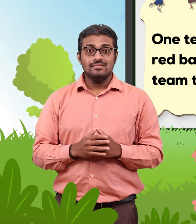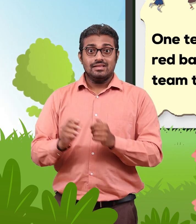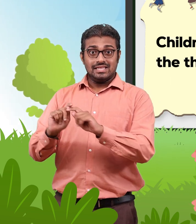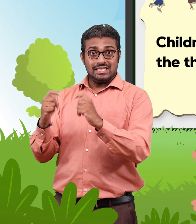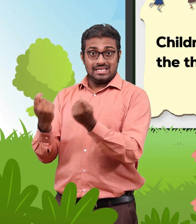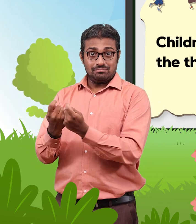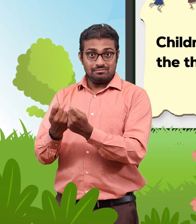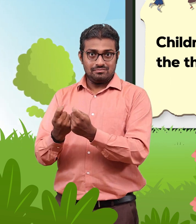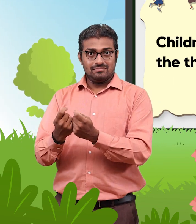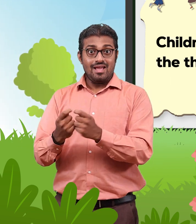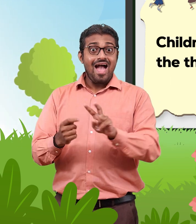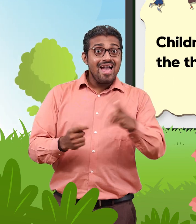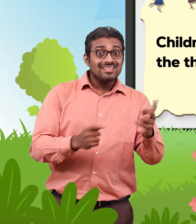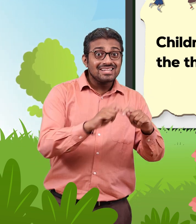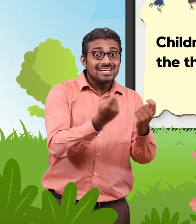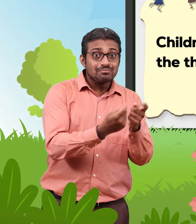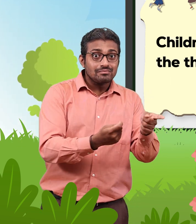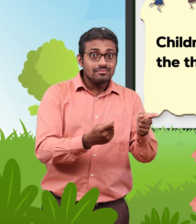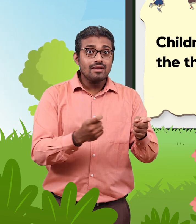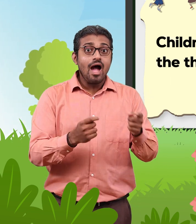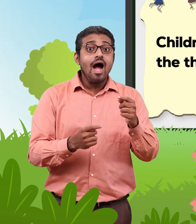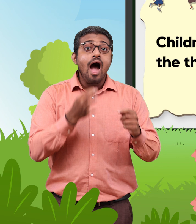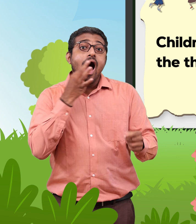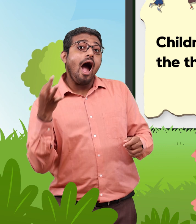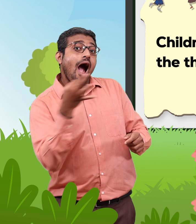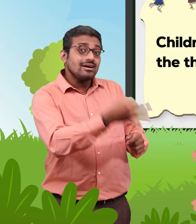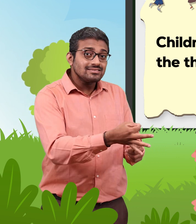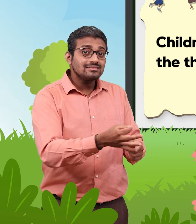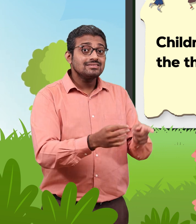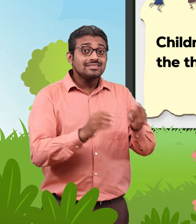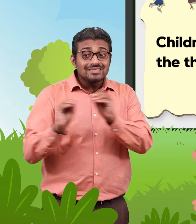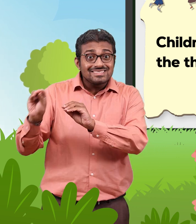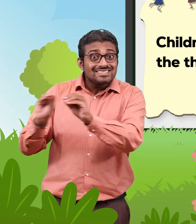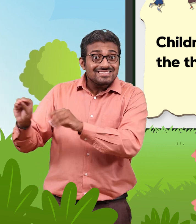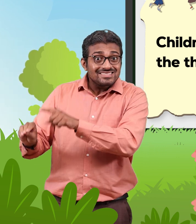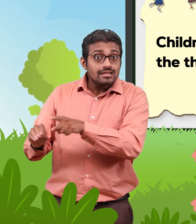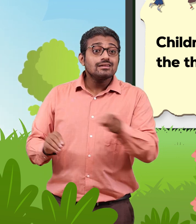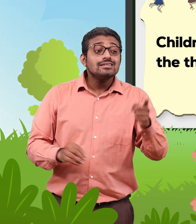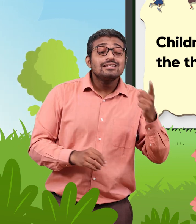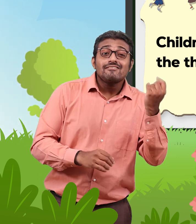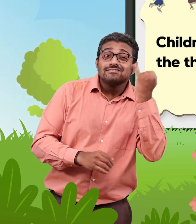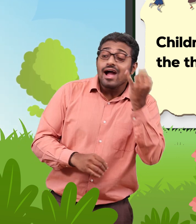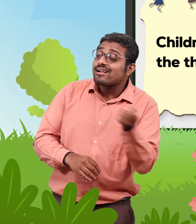They will give verbal instructions to find the things using positional words like